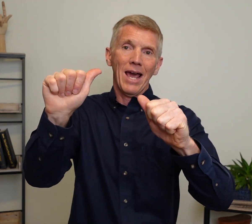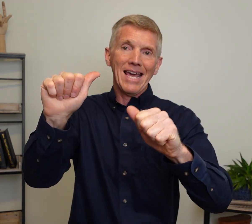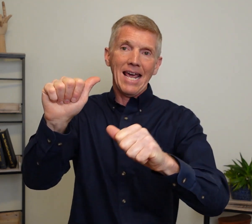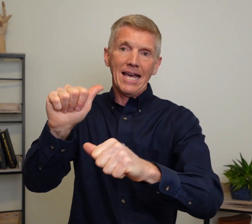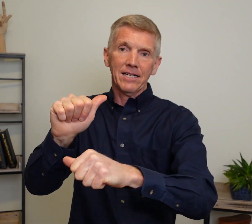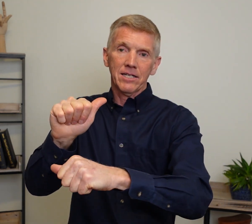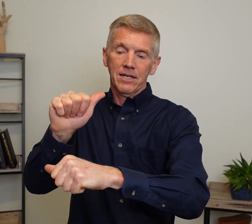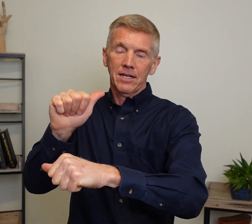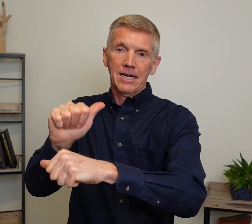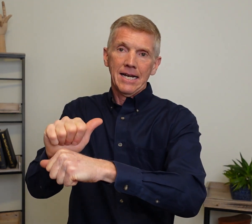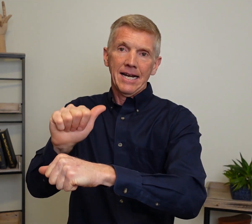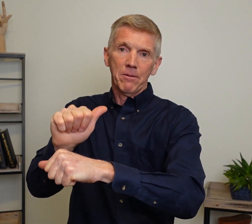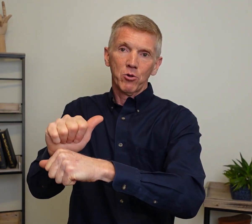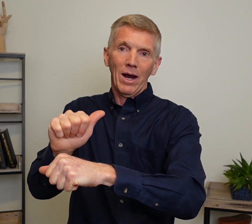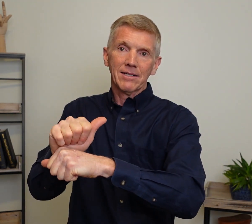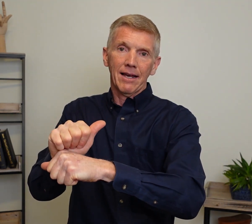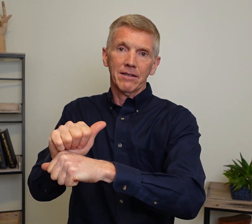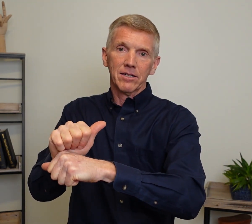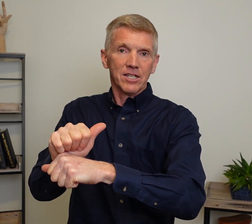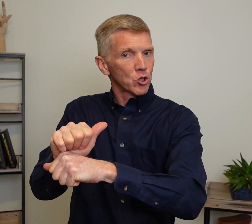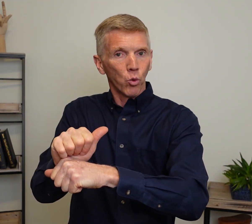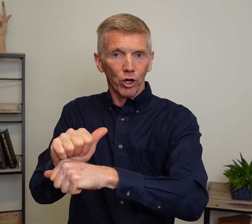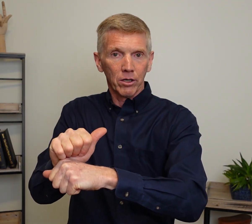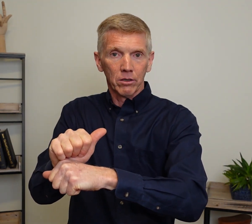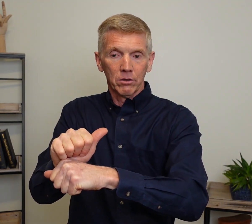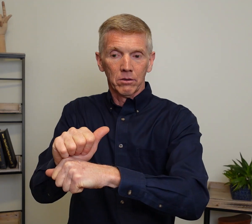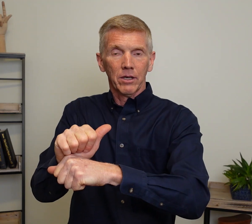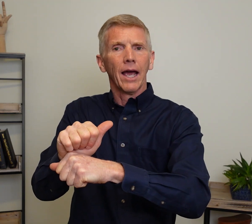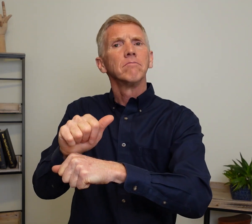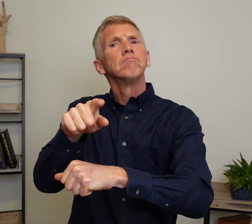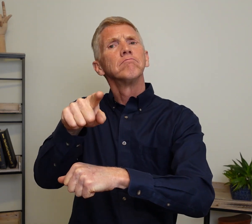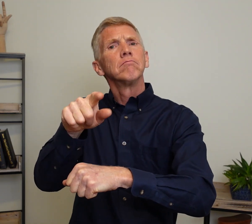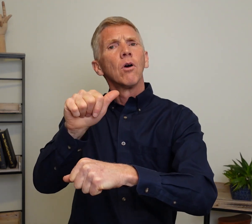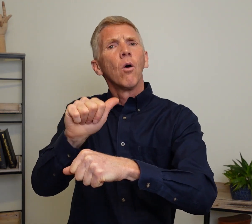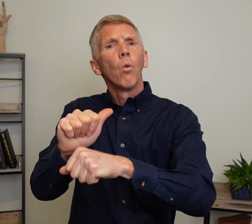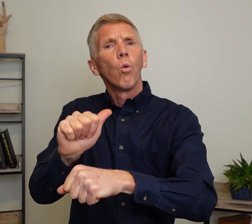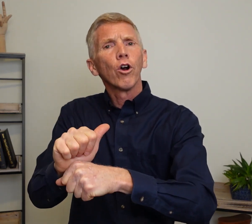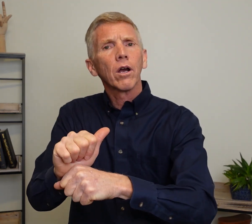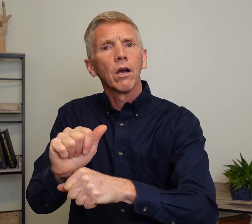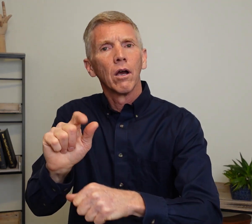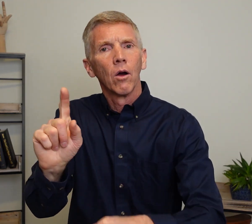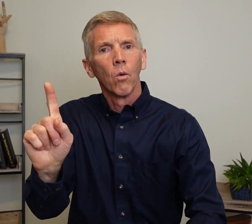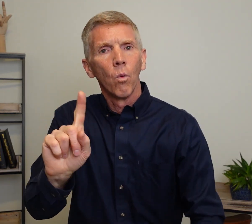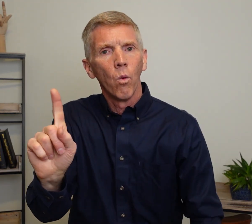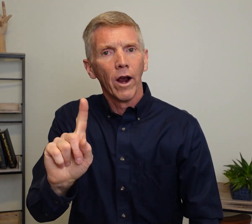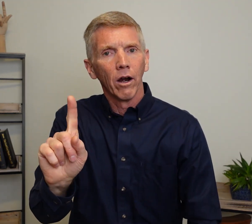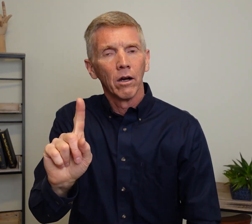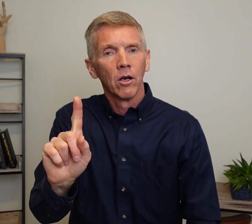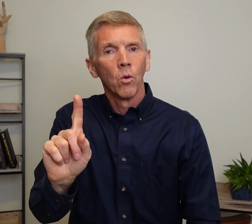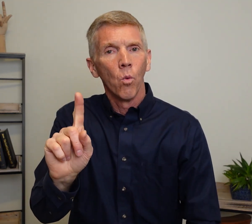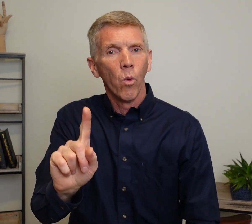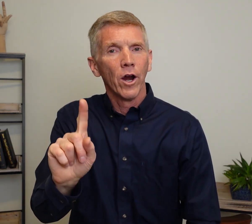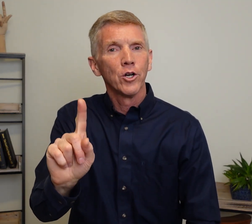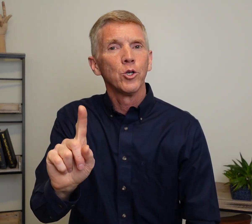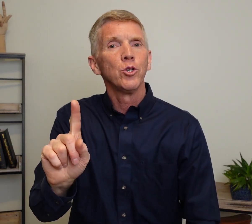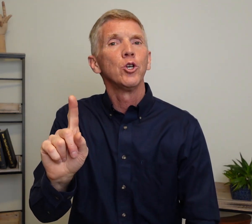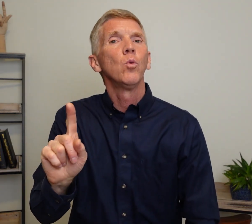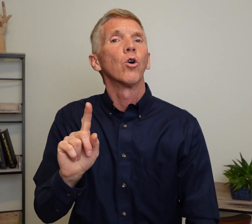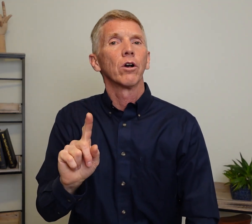A hands. Hit them twice like this. This is work. Okay. Work. Where. Where do you work?